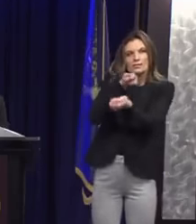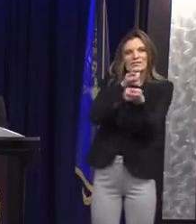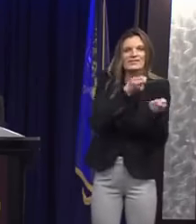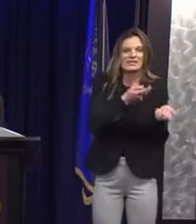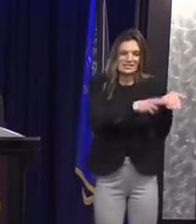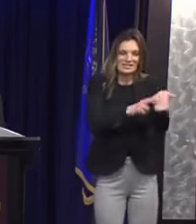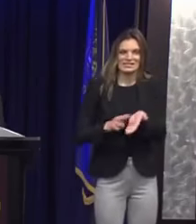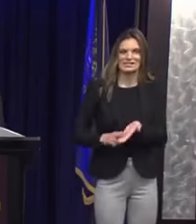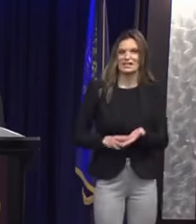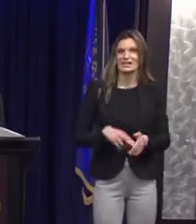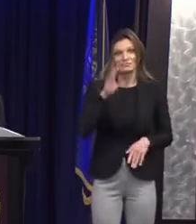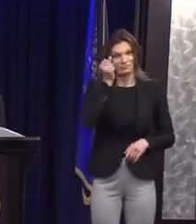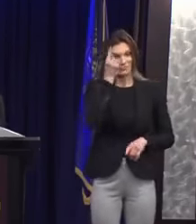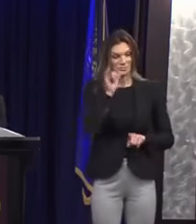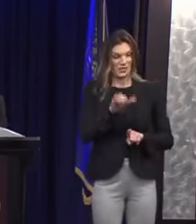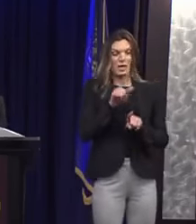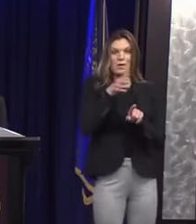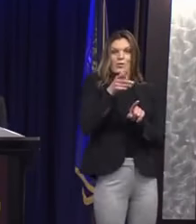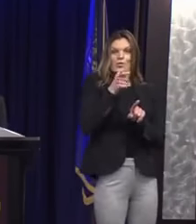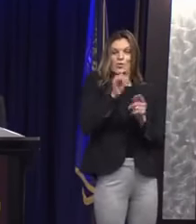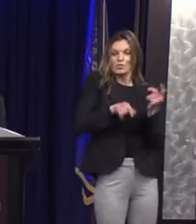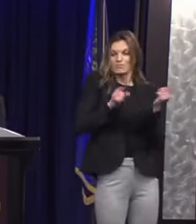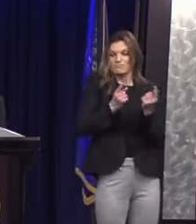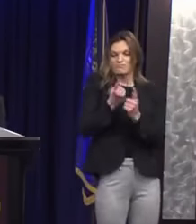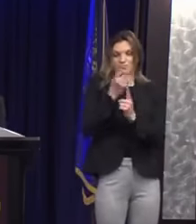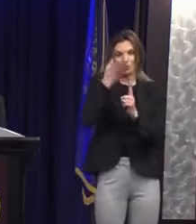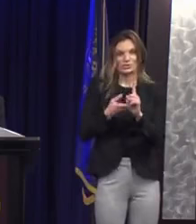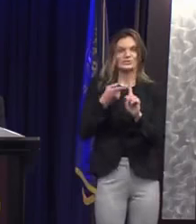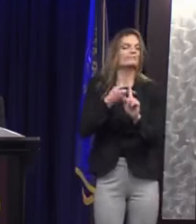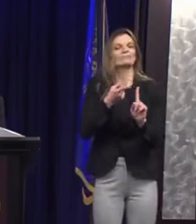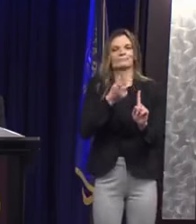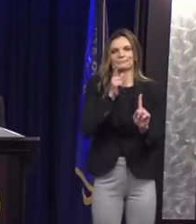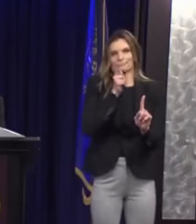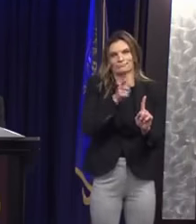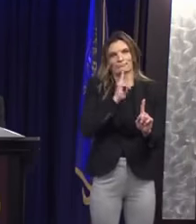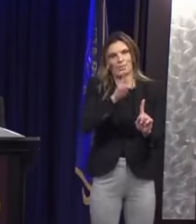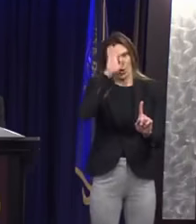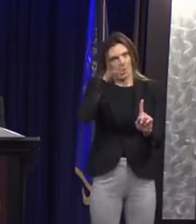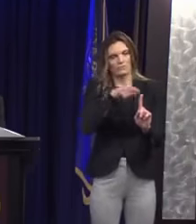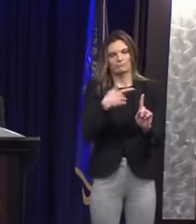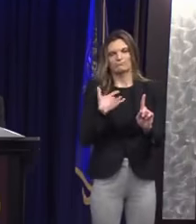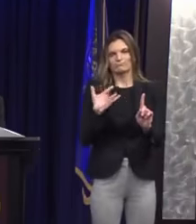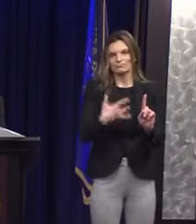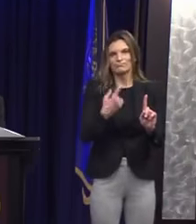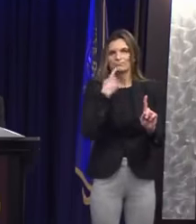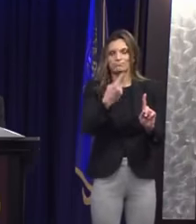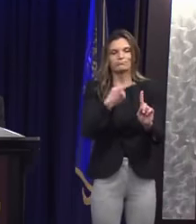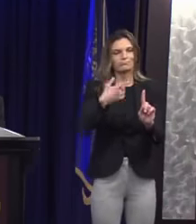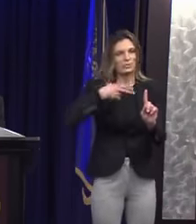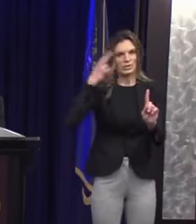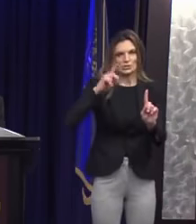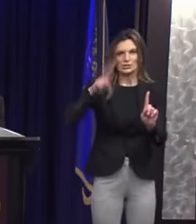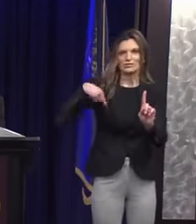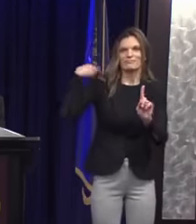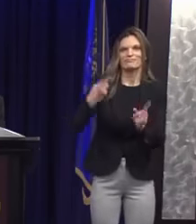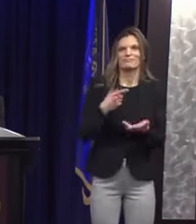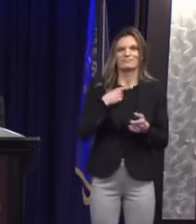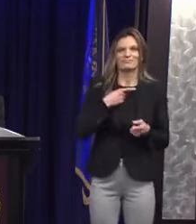and a history of using bait-and-switch tactics in other petition drives around the country.